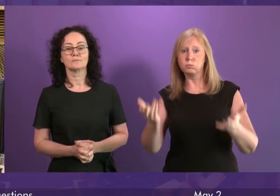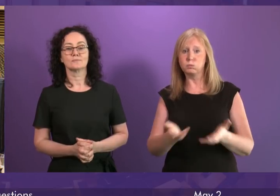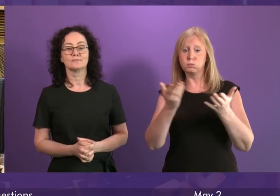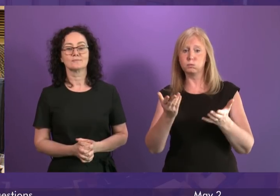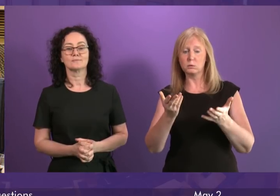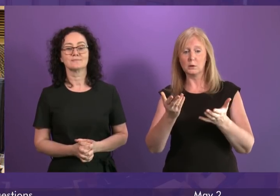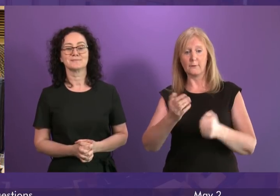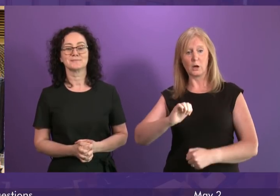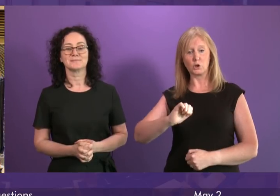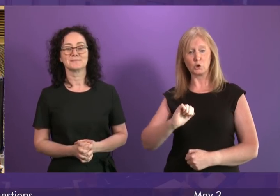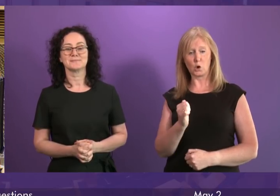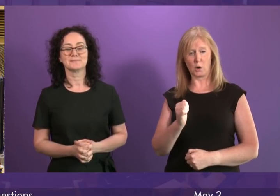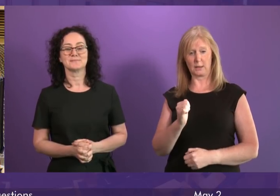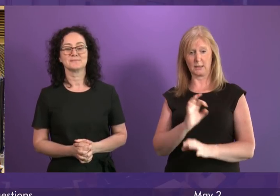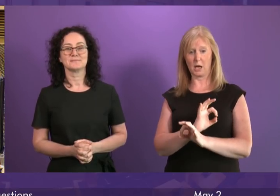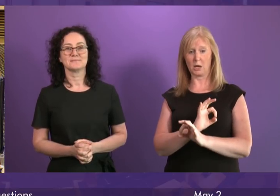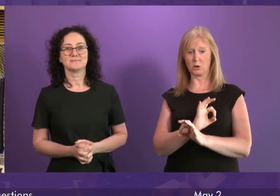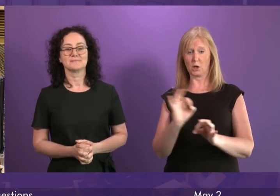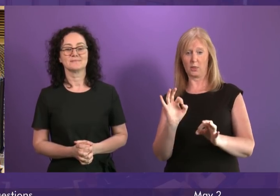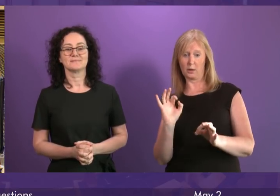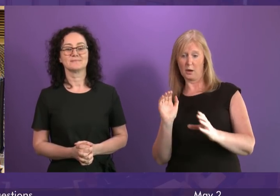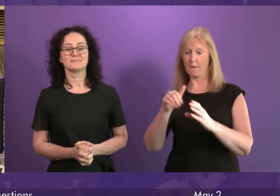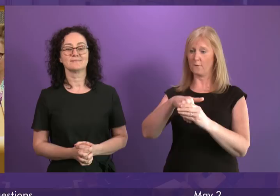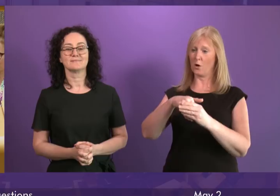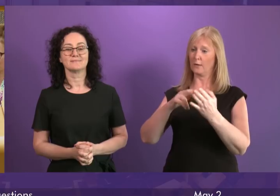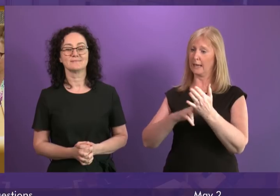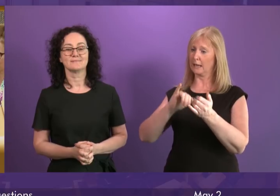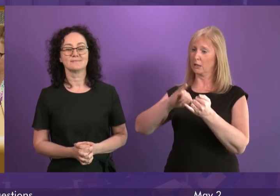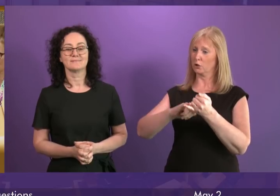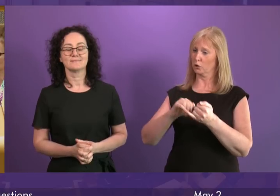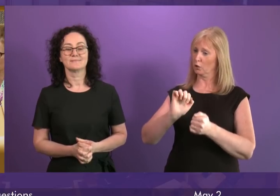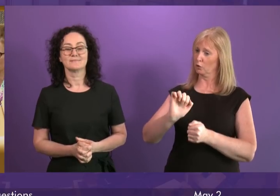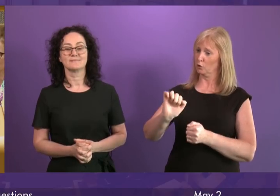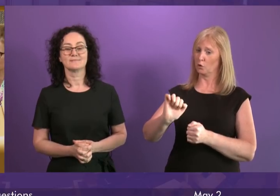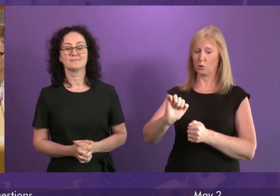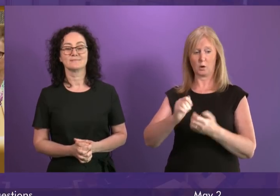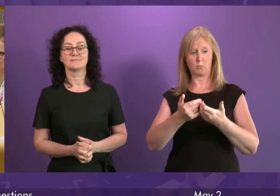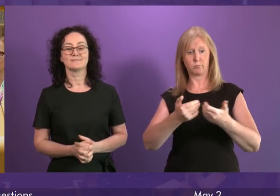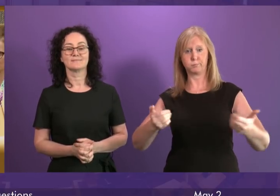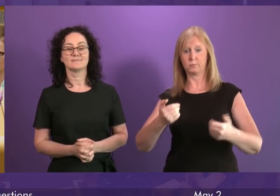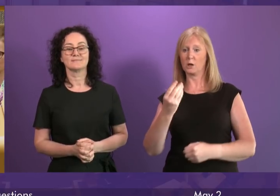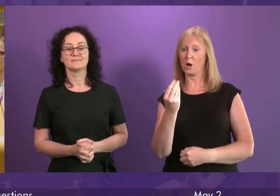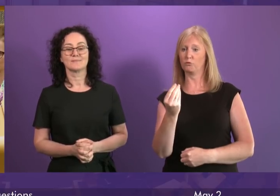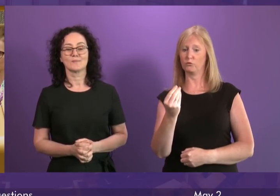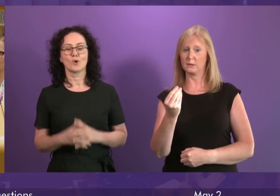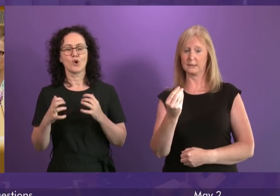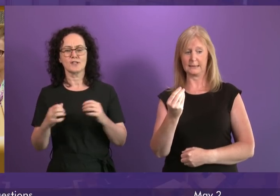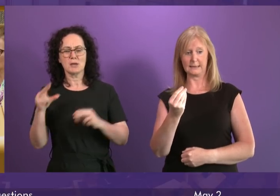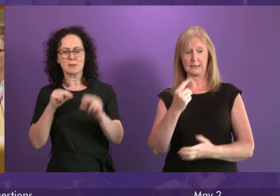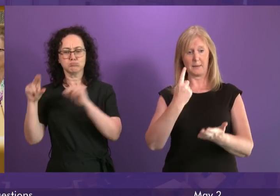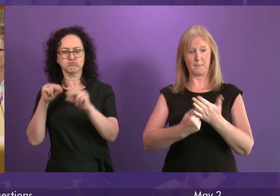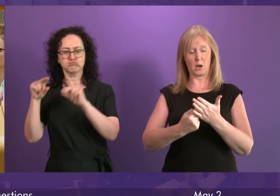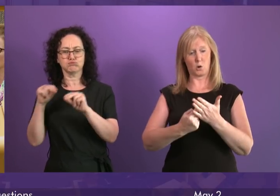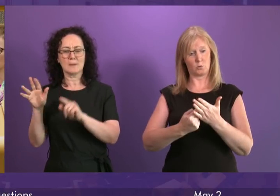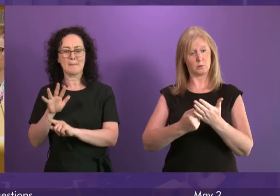whatsoever, nothing whatsoever to do with Nicola Sturgeon's plans for our breakaway currency, to keep our UK pound and keep